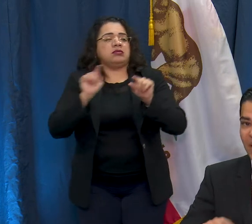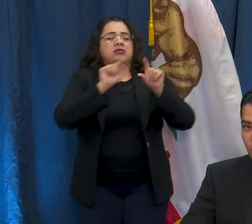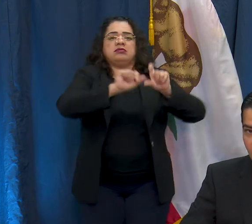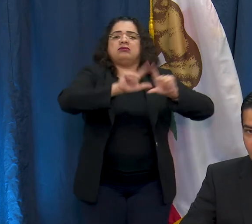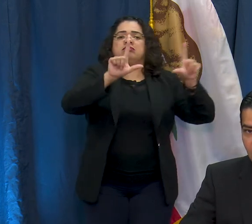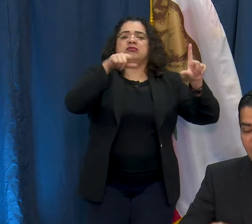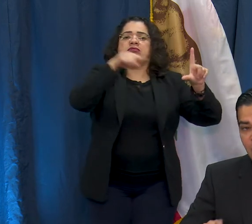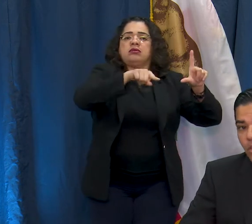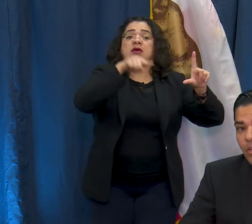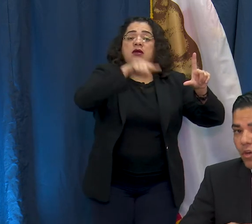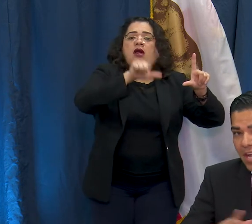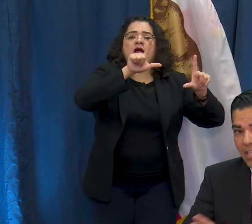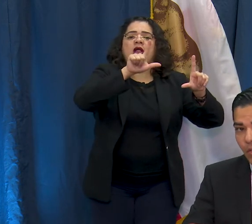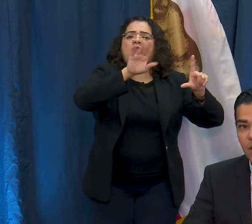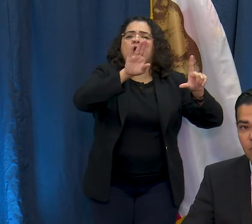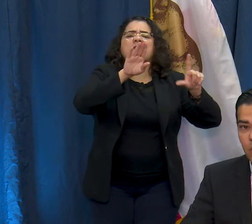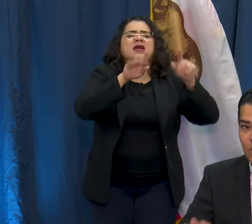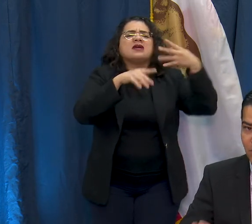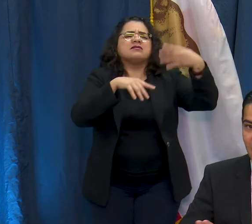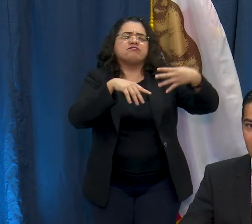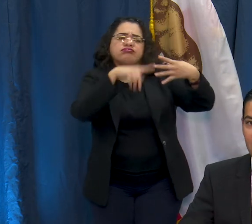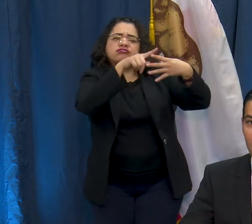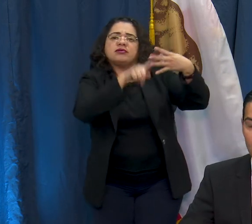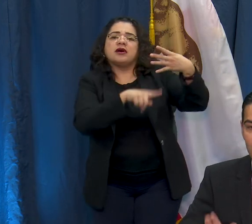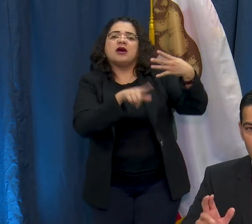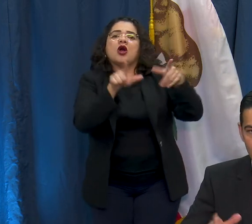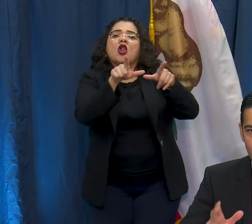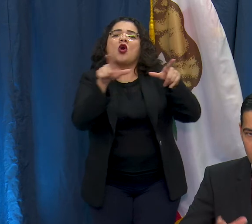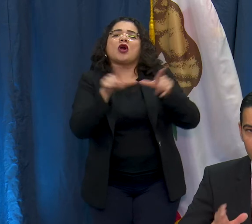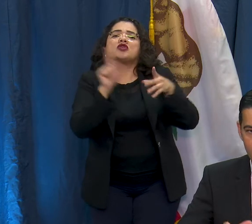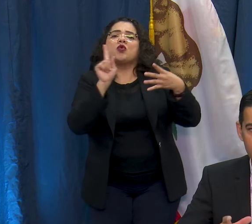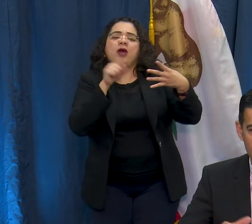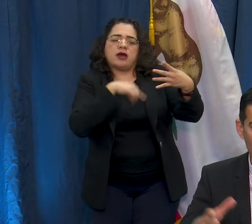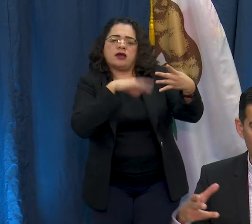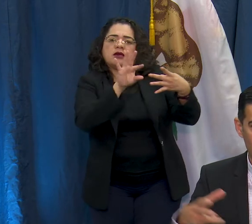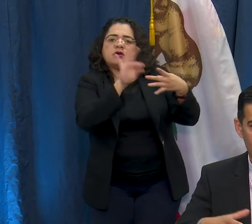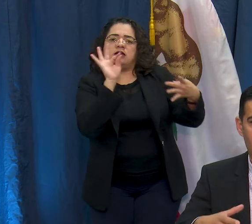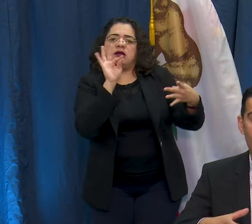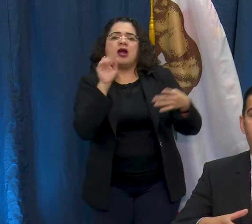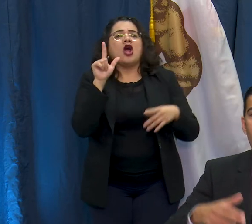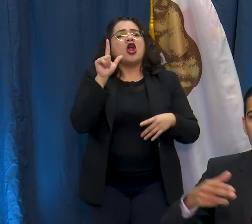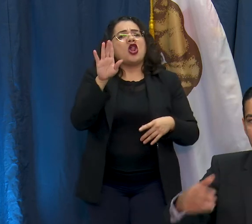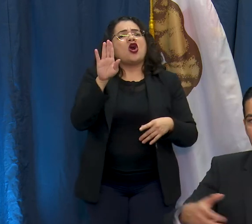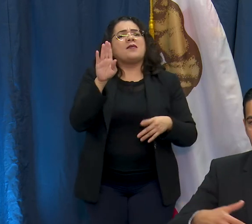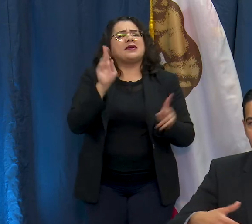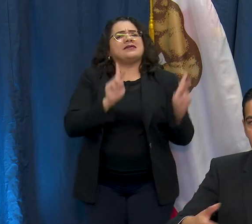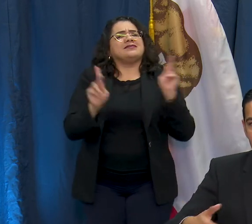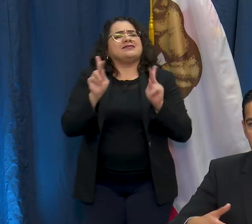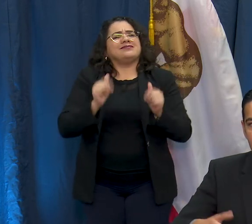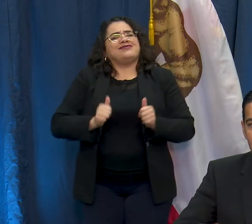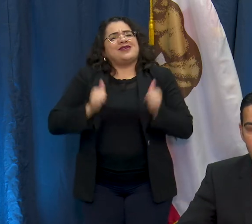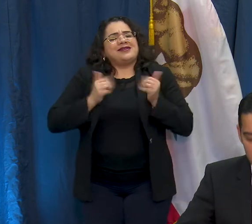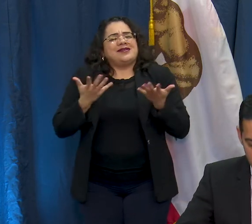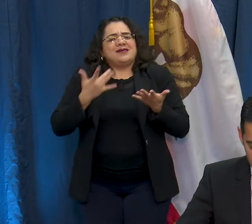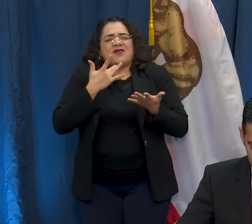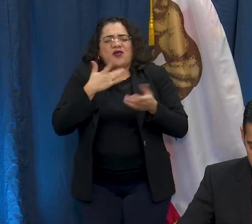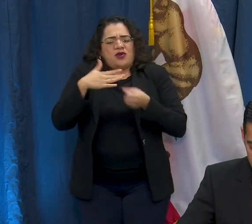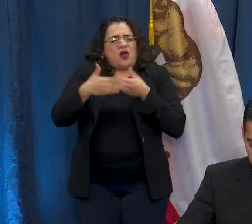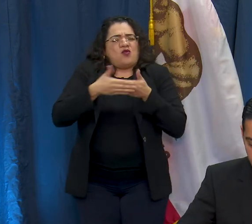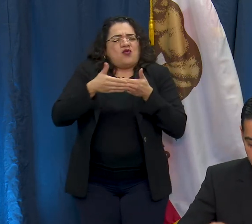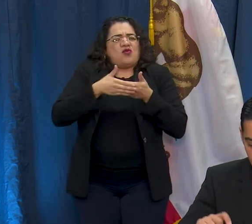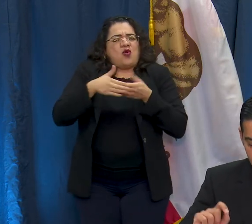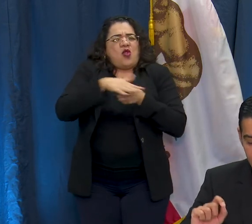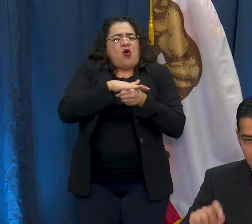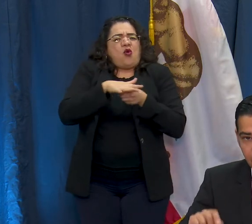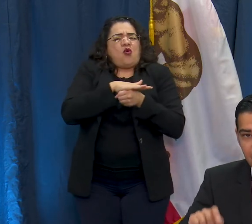Beach location, and you can go to any location across the county by the way but we want we know that Long Beach folks want to be in Long Beach and get and get tested here in the